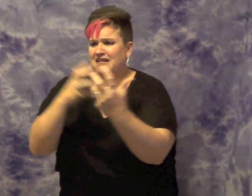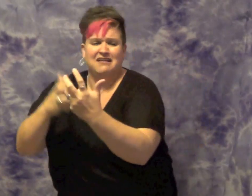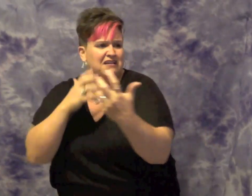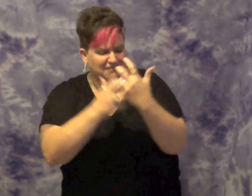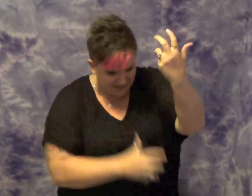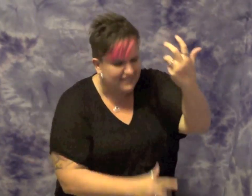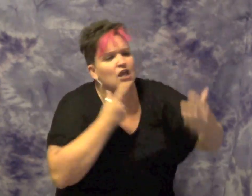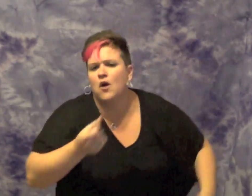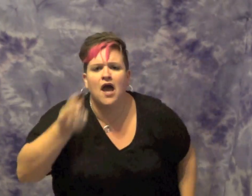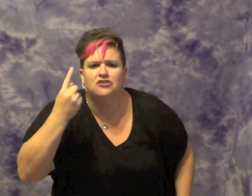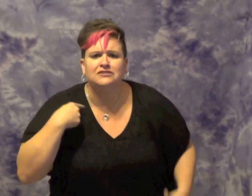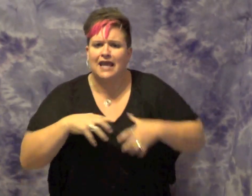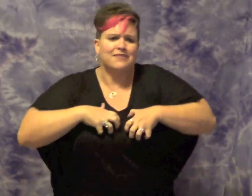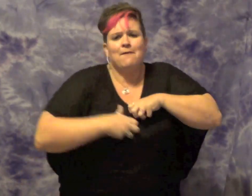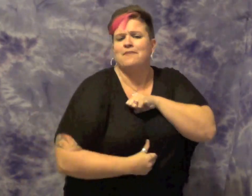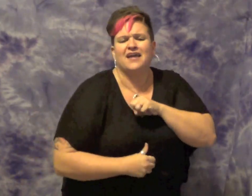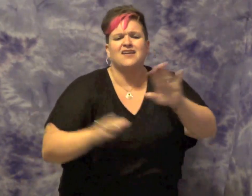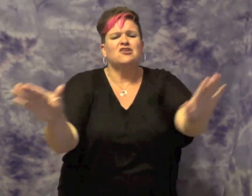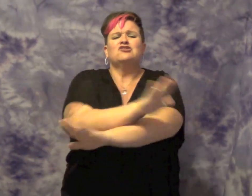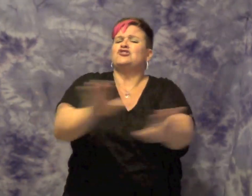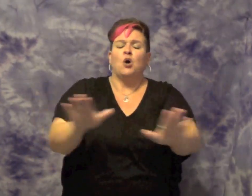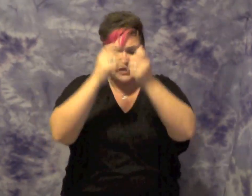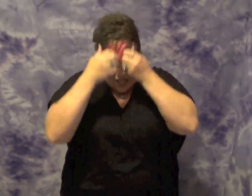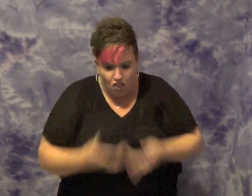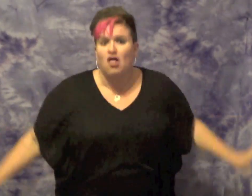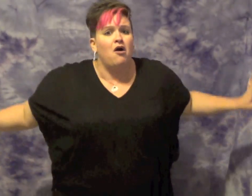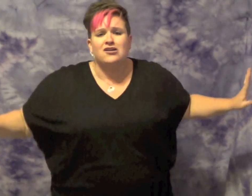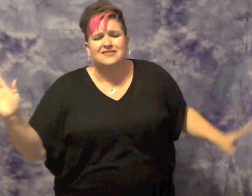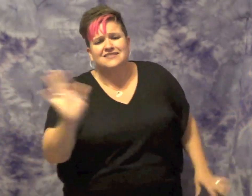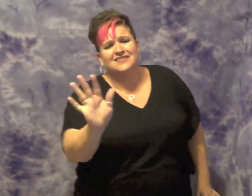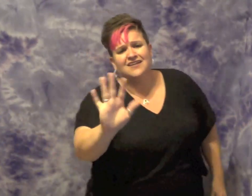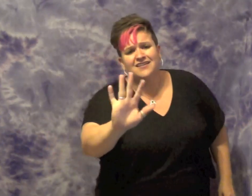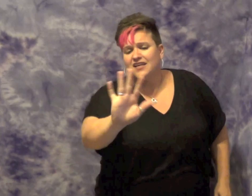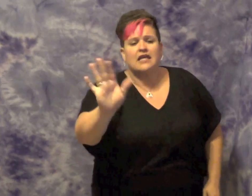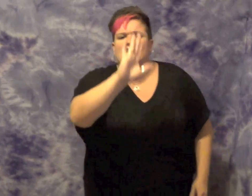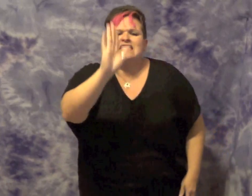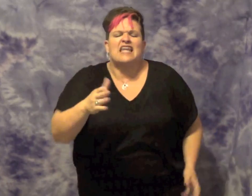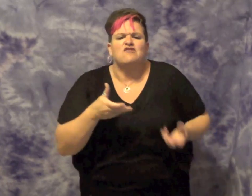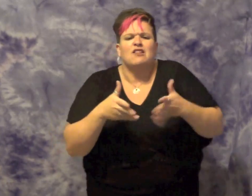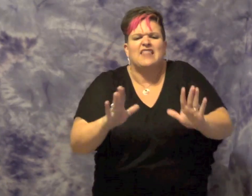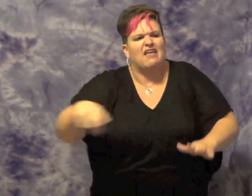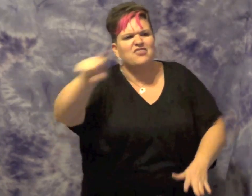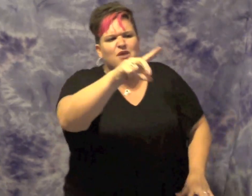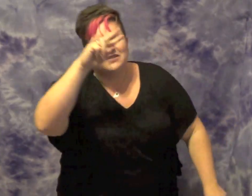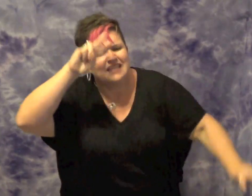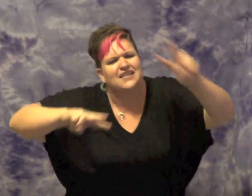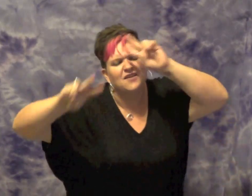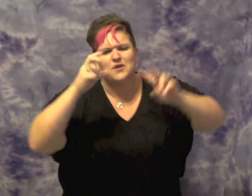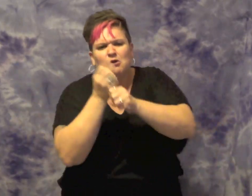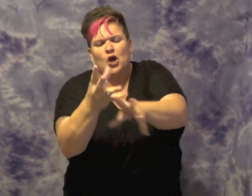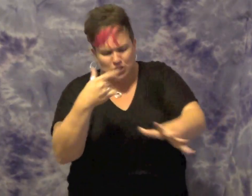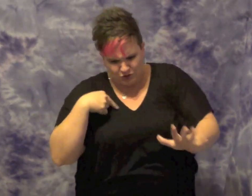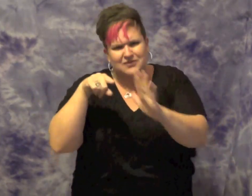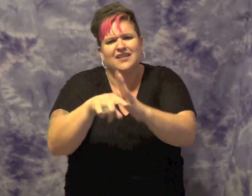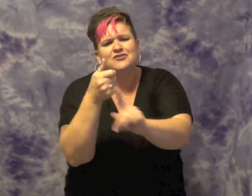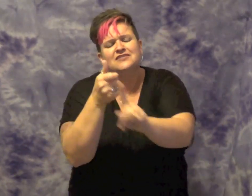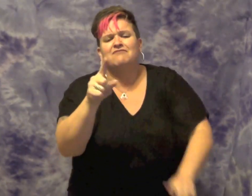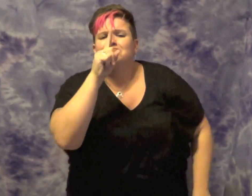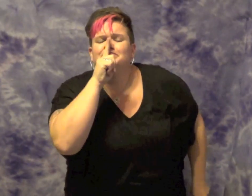how I feel. So don't get lost tonight. Never let the ignorance cost your life. You can make it keep your fingers